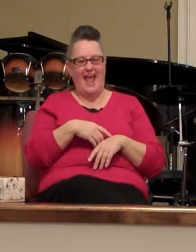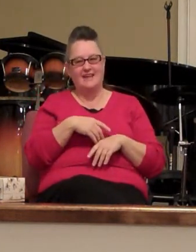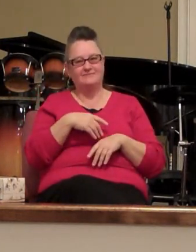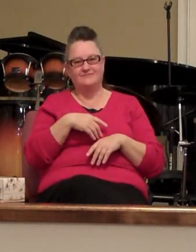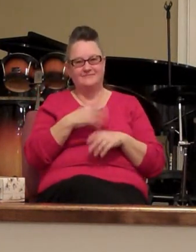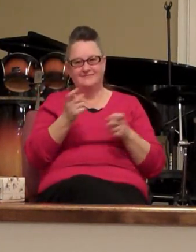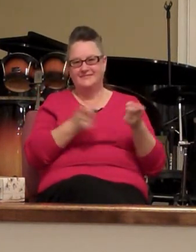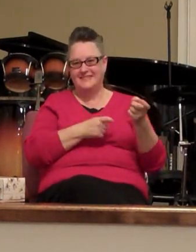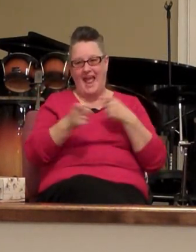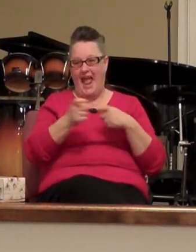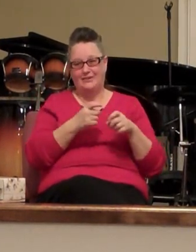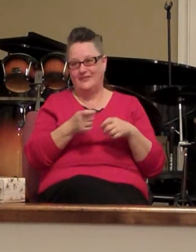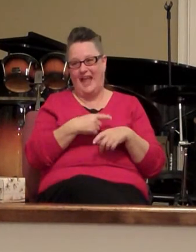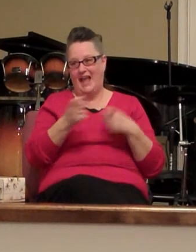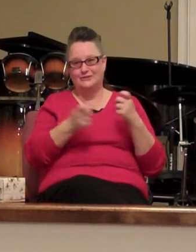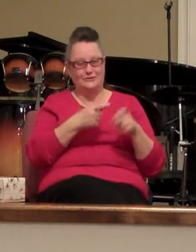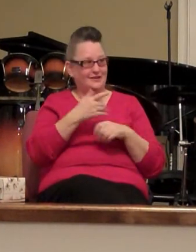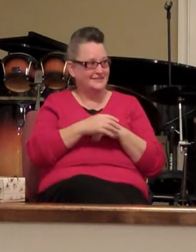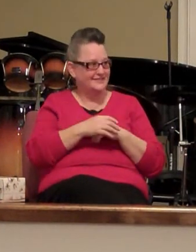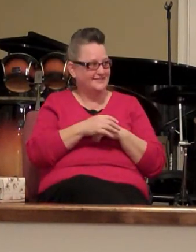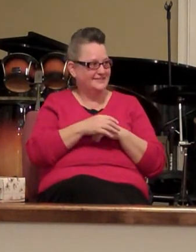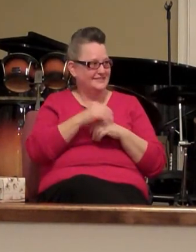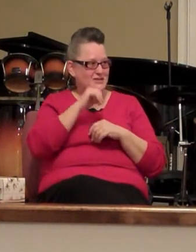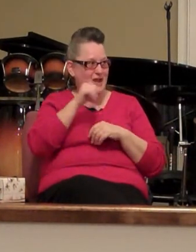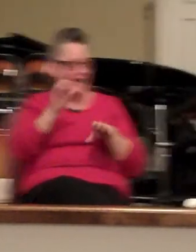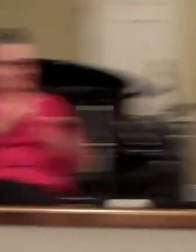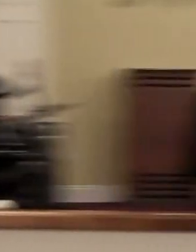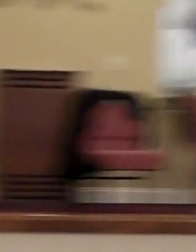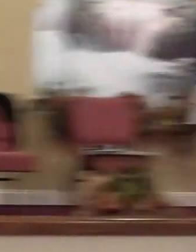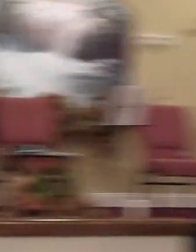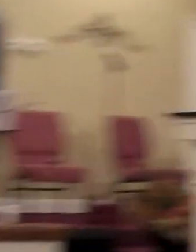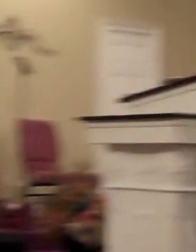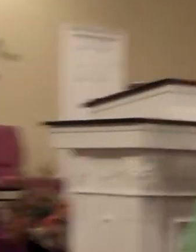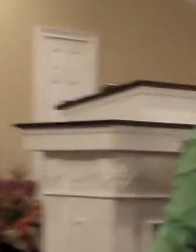the veil the night you're not supposed to lose hold on Jesus name